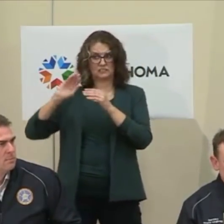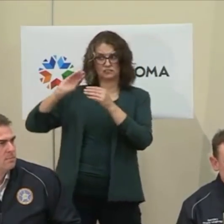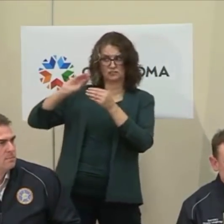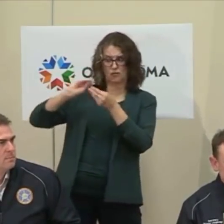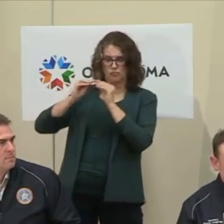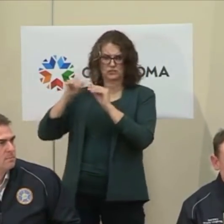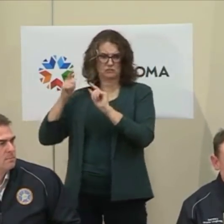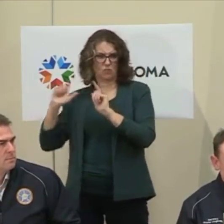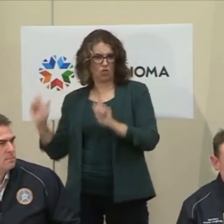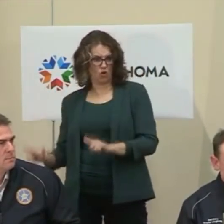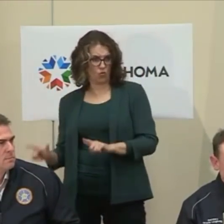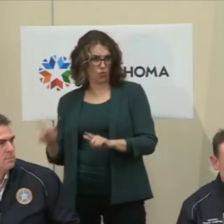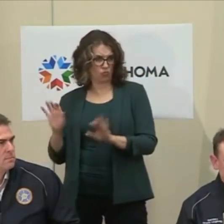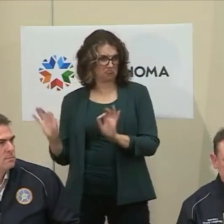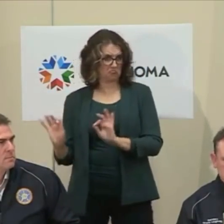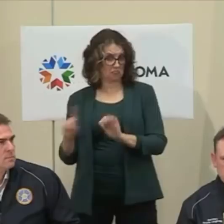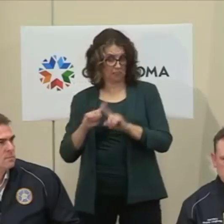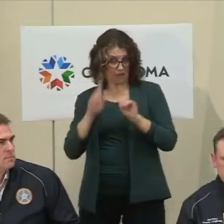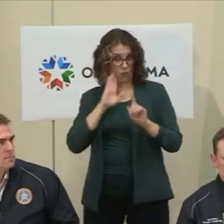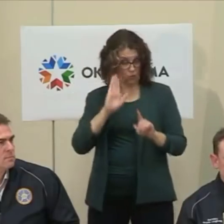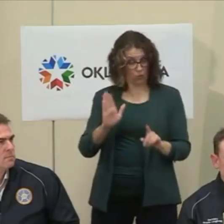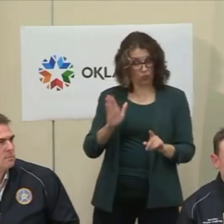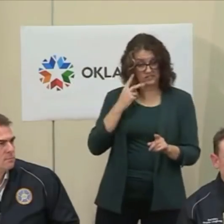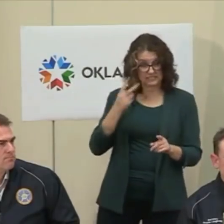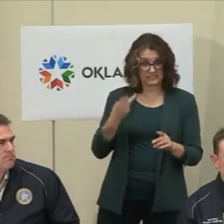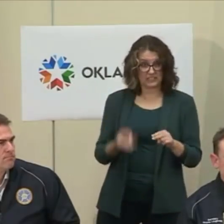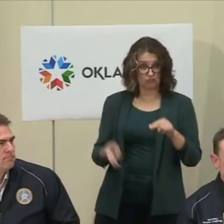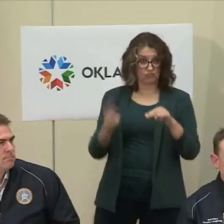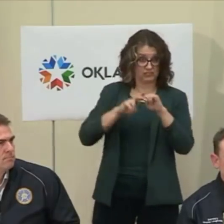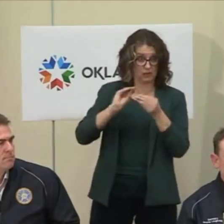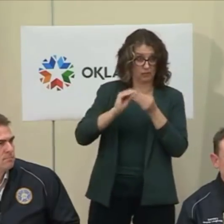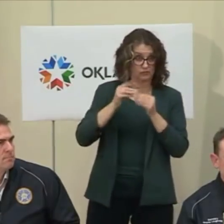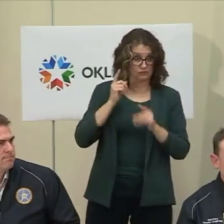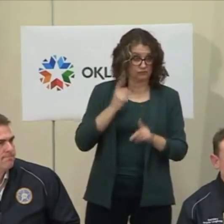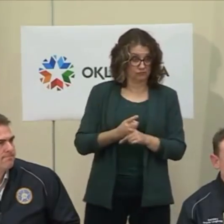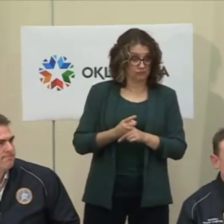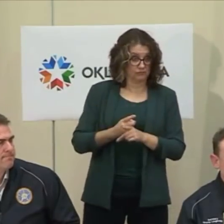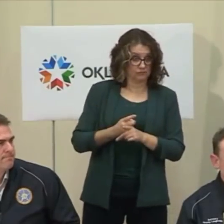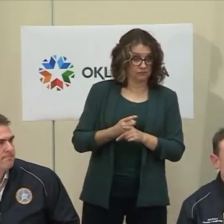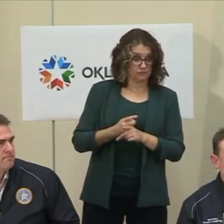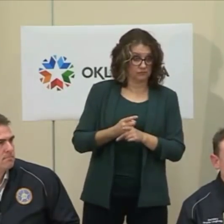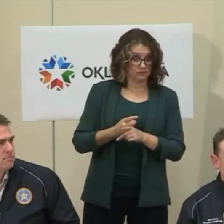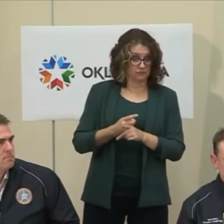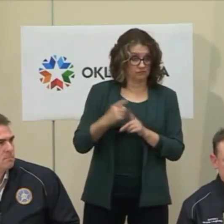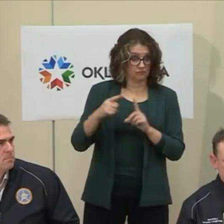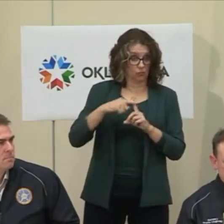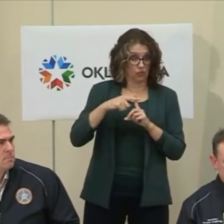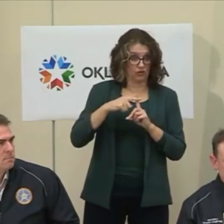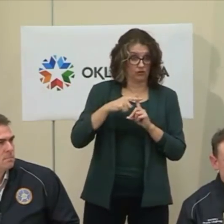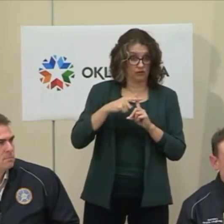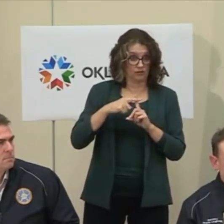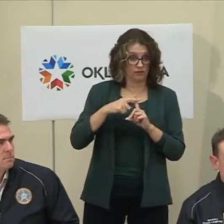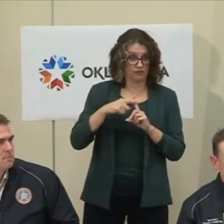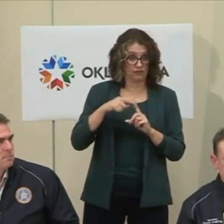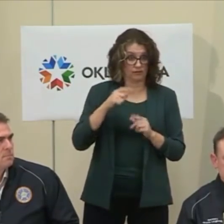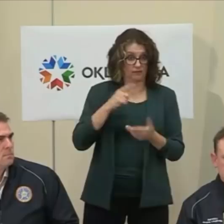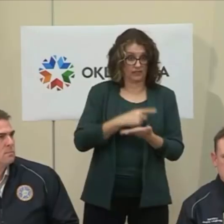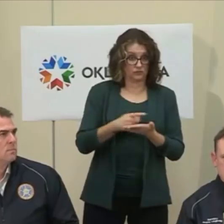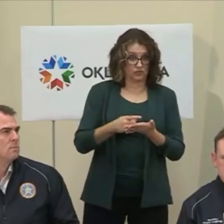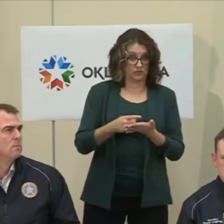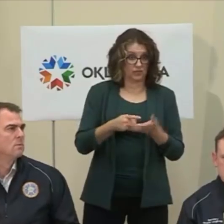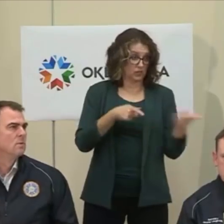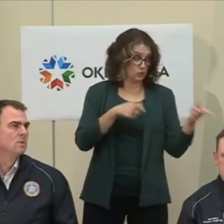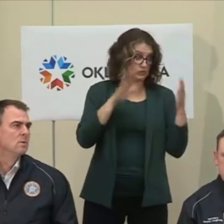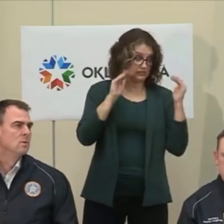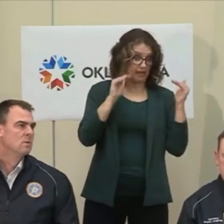expecting to see quite an increase – I guess this is a question from the Secretary as well – quite an increase in the number of positives this week. I mean, is that your expectation